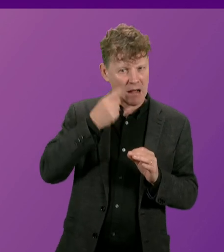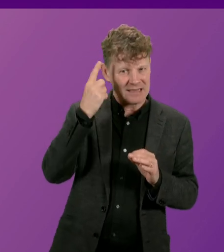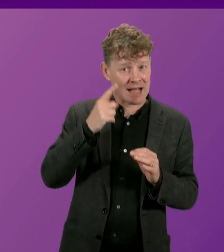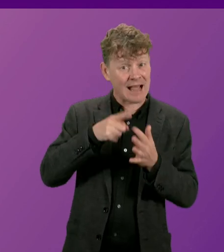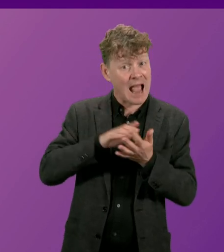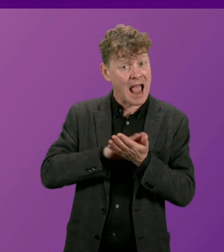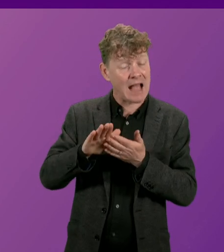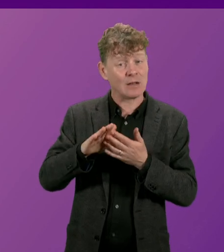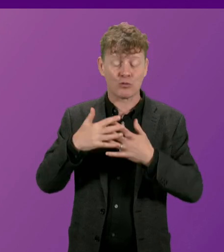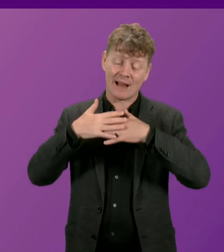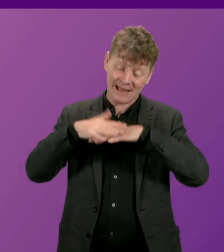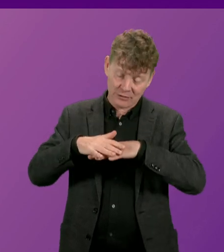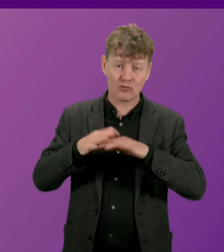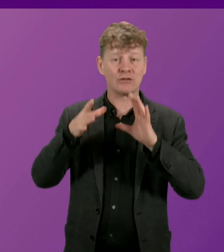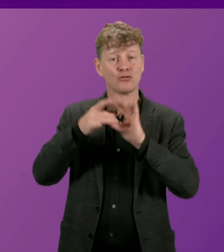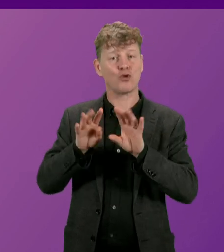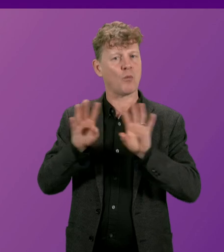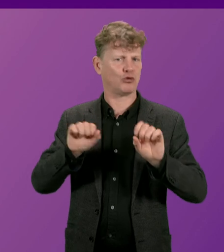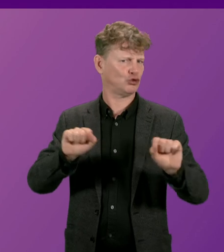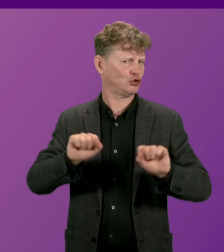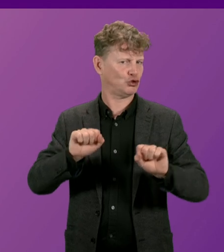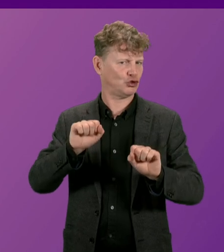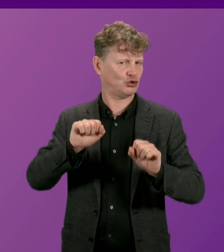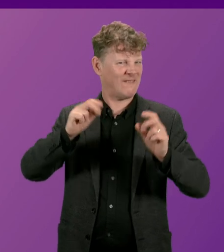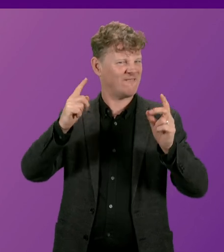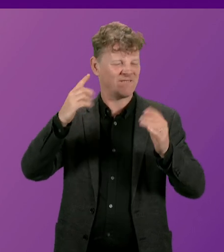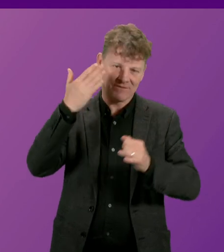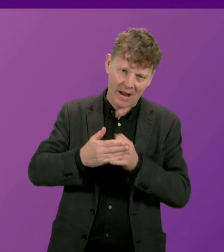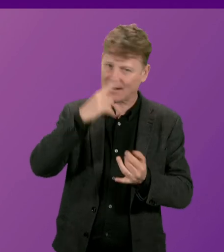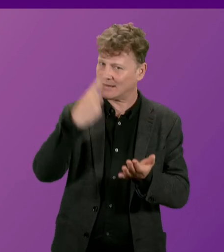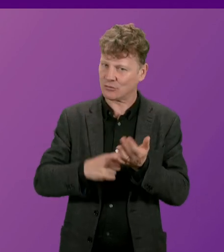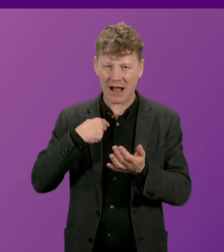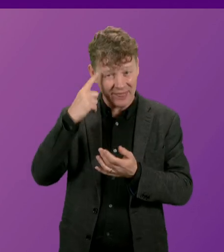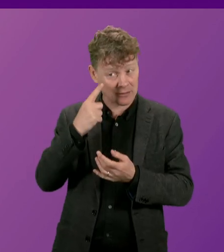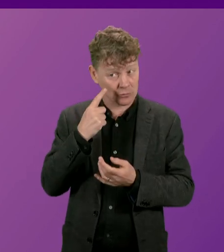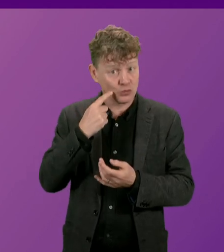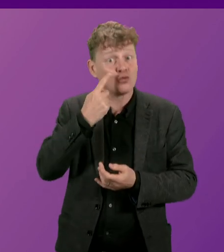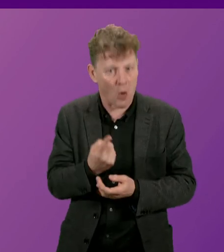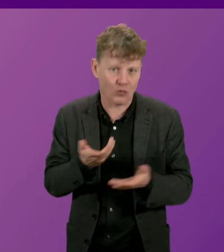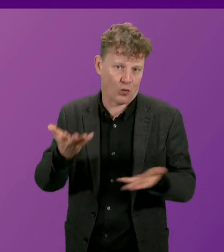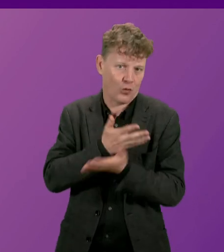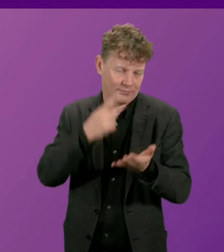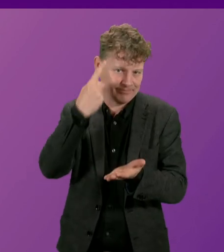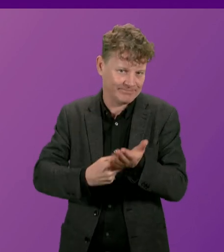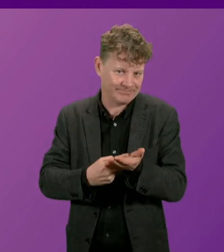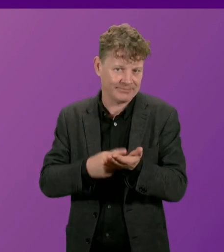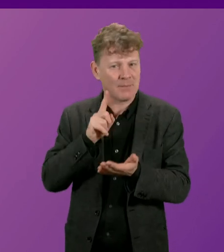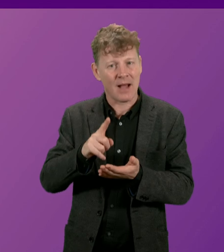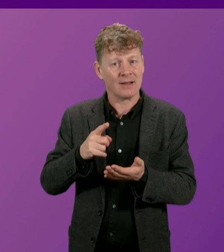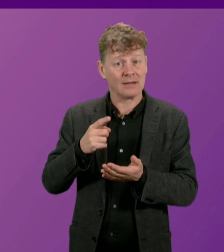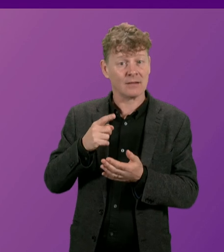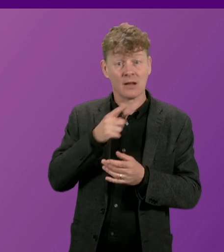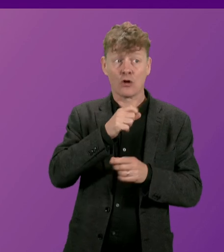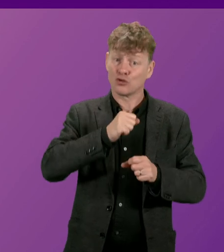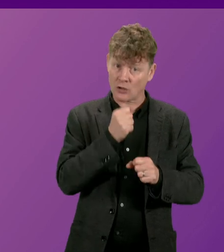Edinburgh Integrated Joint Board. These proposals will be discussed tomorrow, but I stress to Mr. Macdonald, the importance